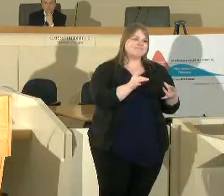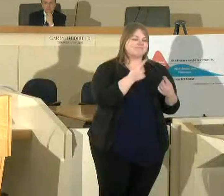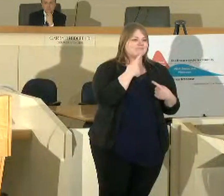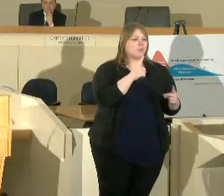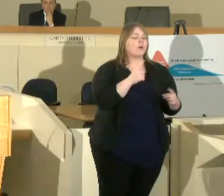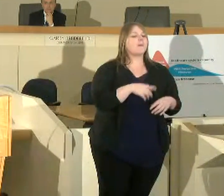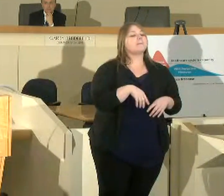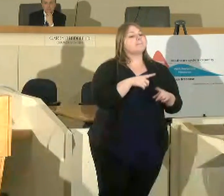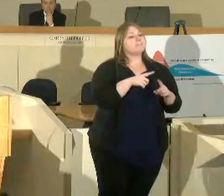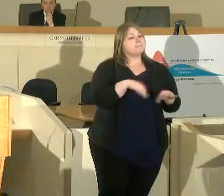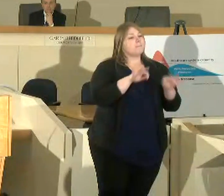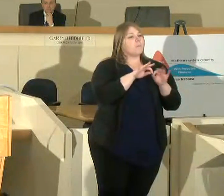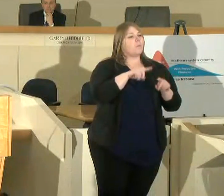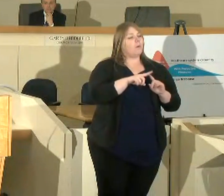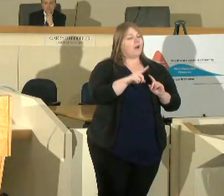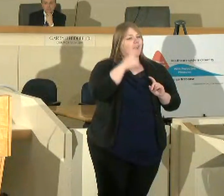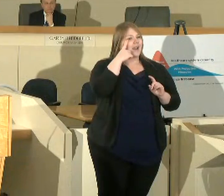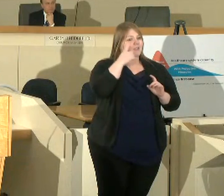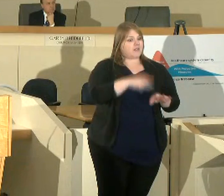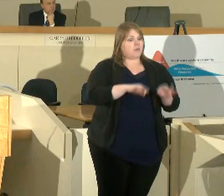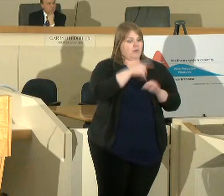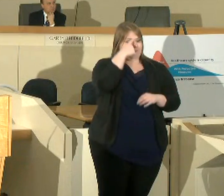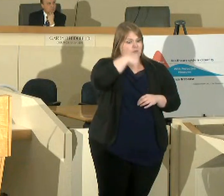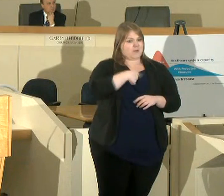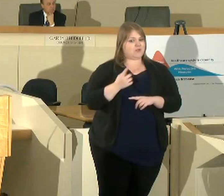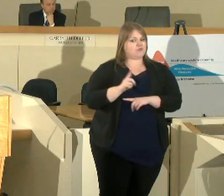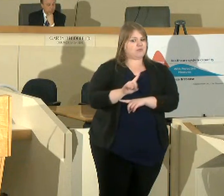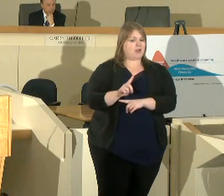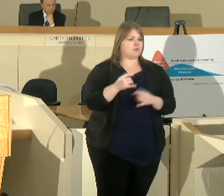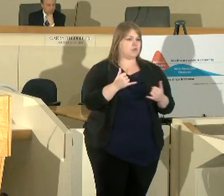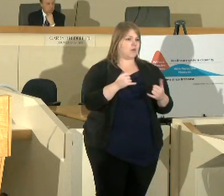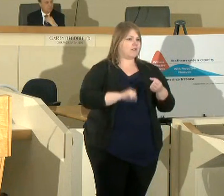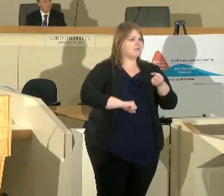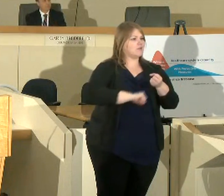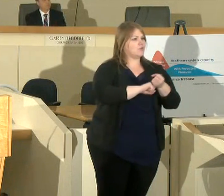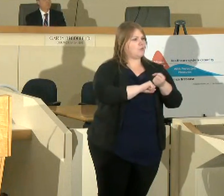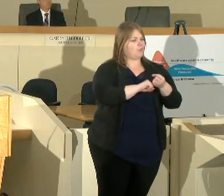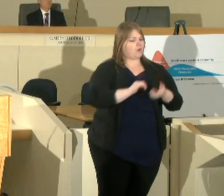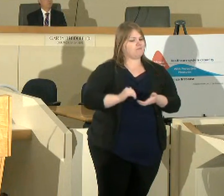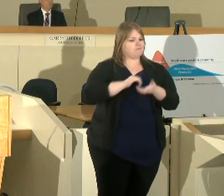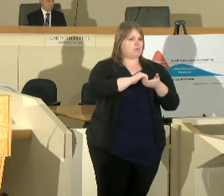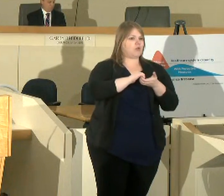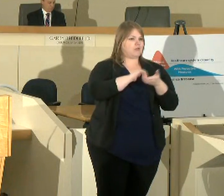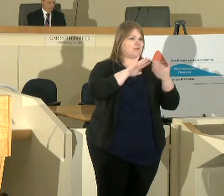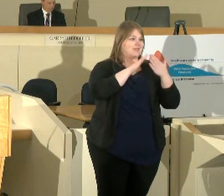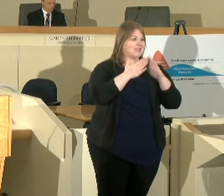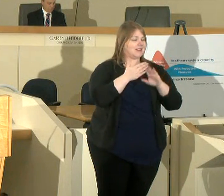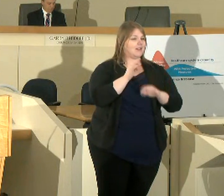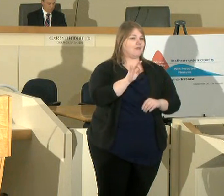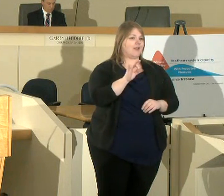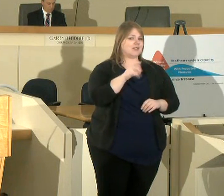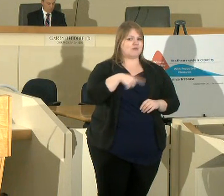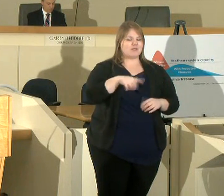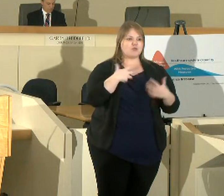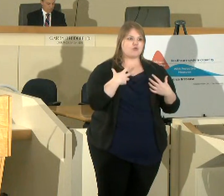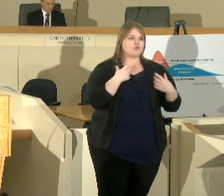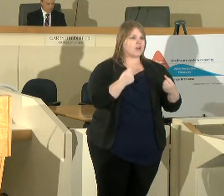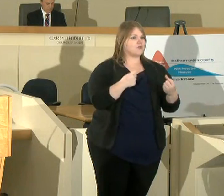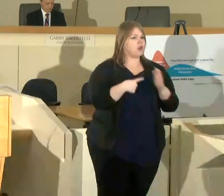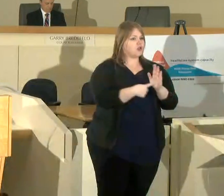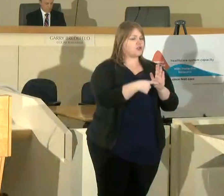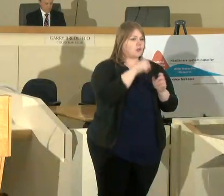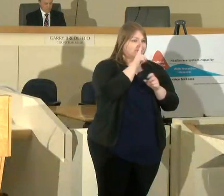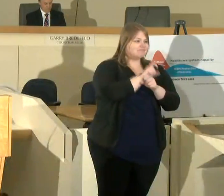it was incredibly important for me to be here today and to support our partners at the city who are being courageous and showing real